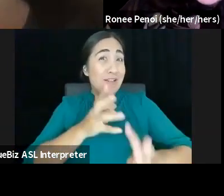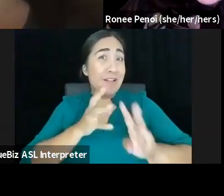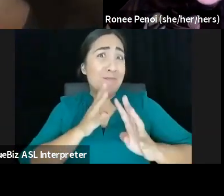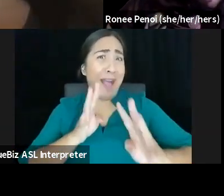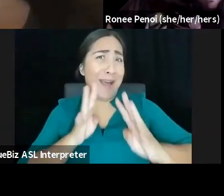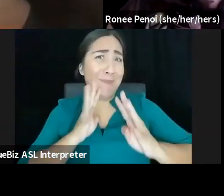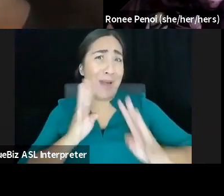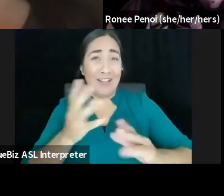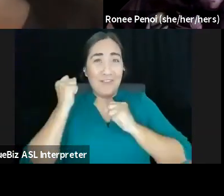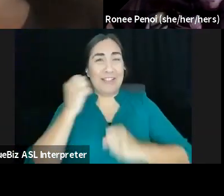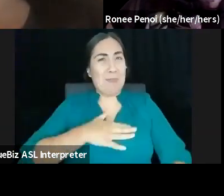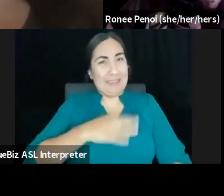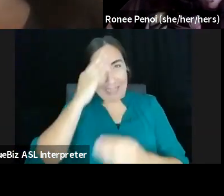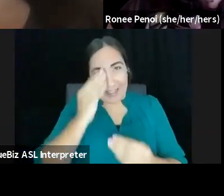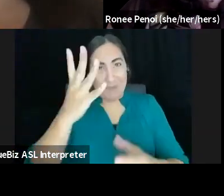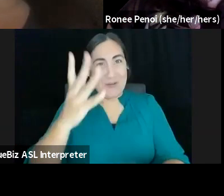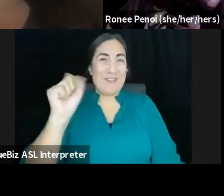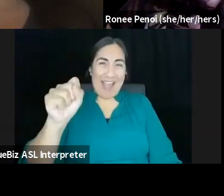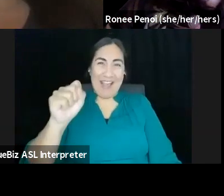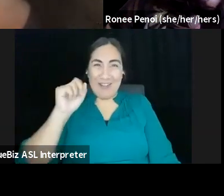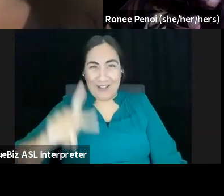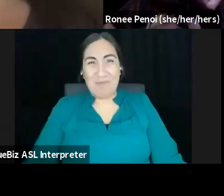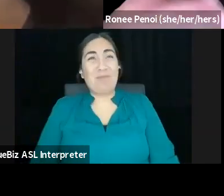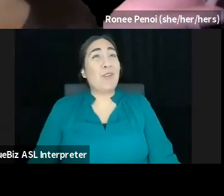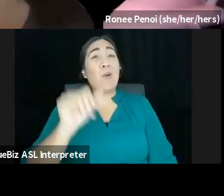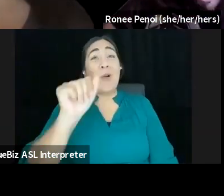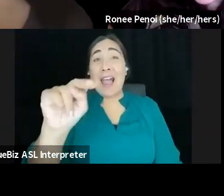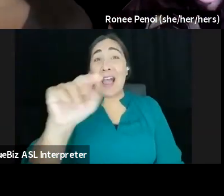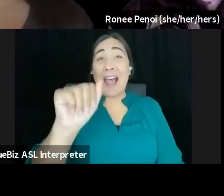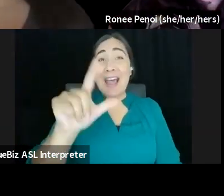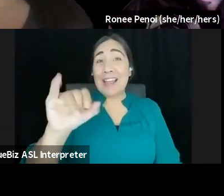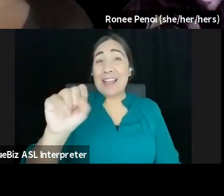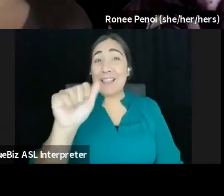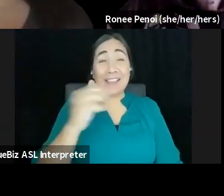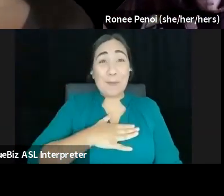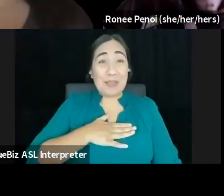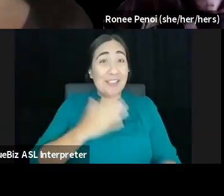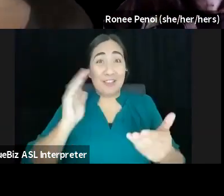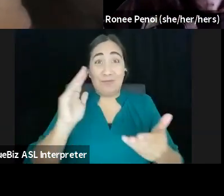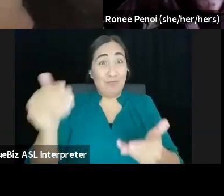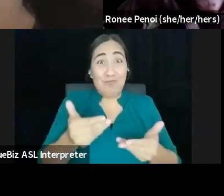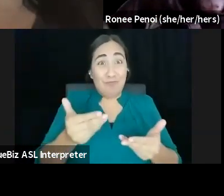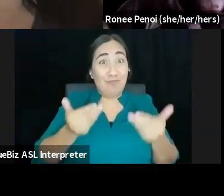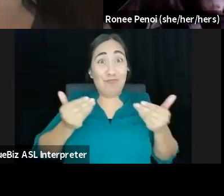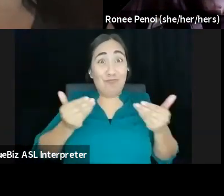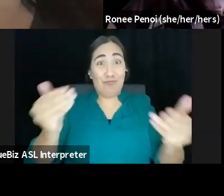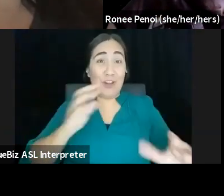know. Us know. Yeah. So, Annalisa, will you please launch us into the conversation? Oh, this is my favorite.